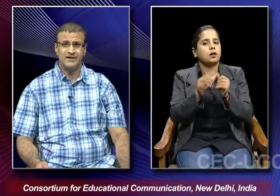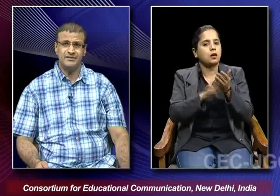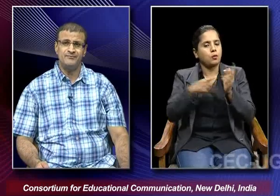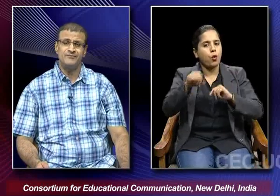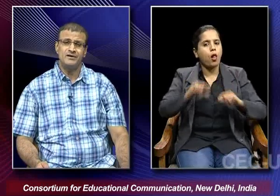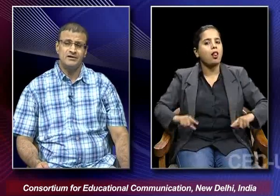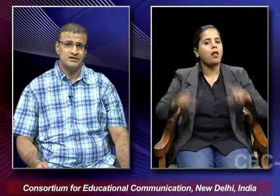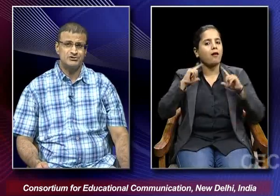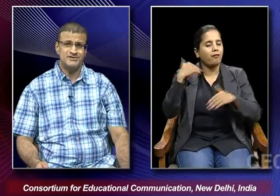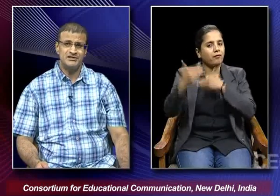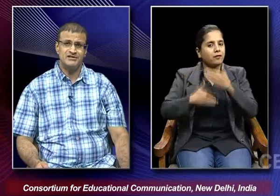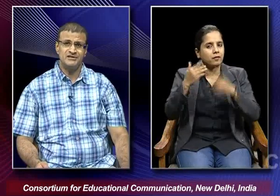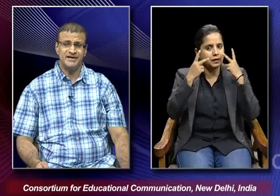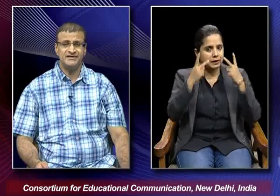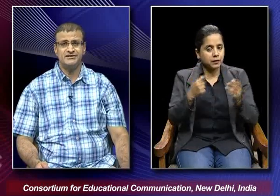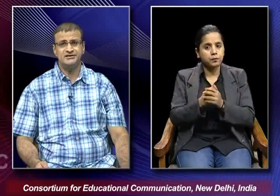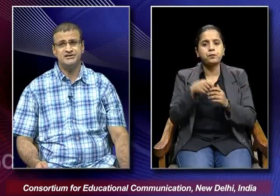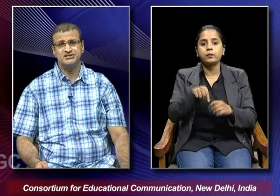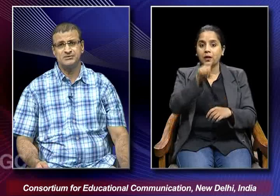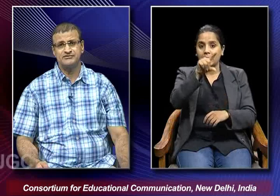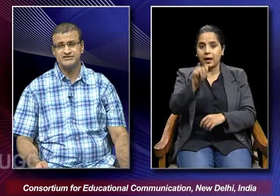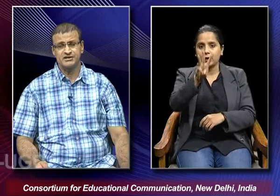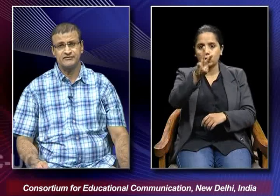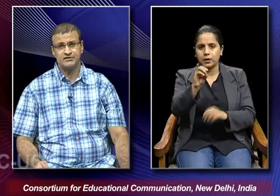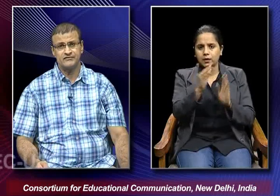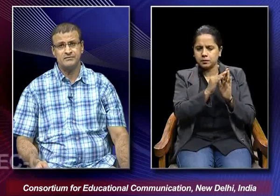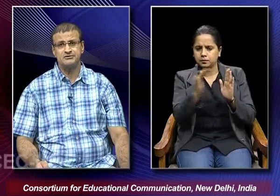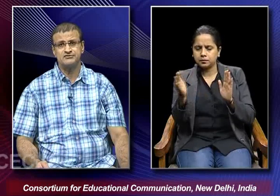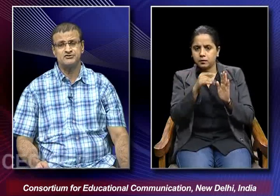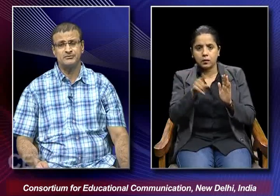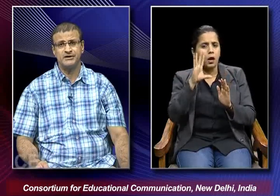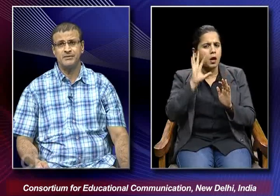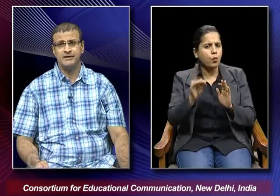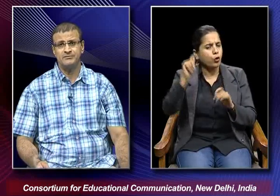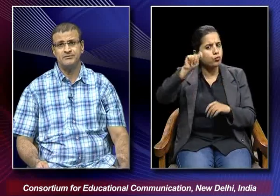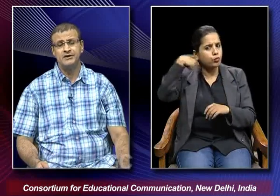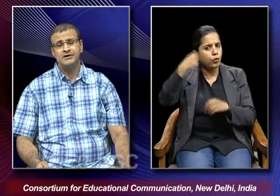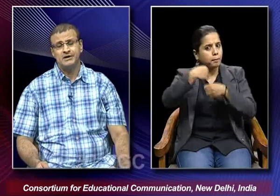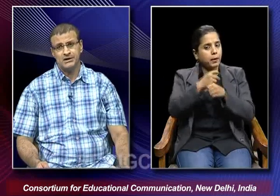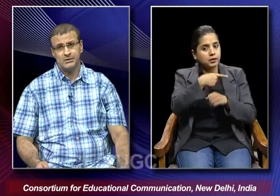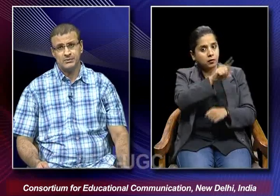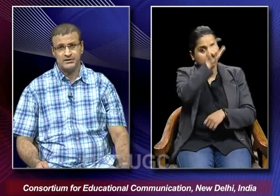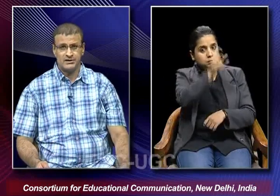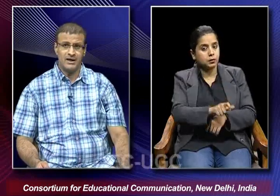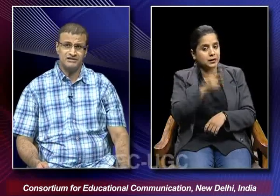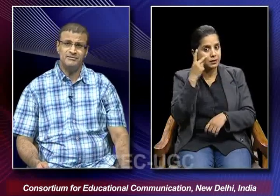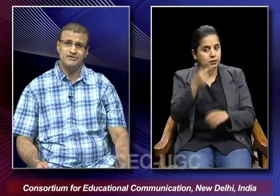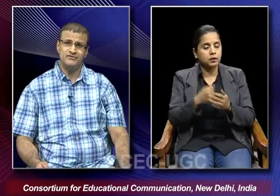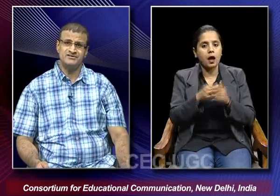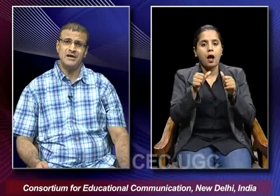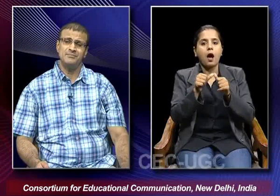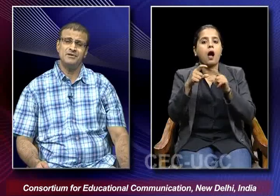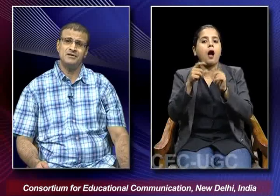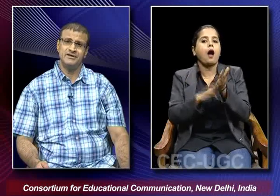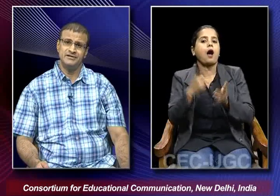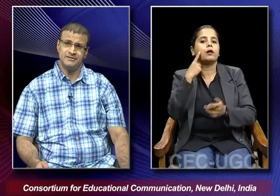lifetime especially in 1930s some of the significant films which were made by him were Admi for